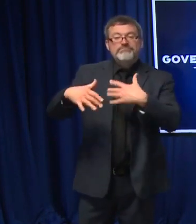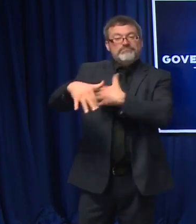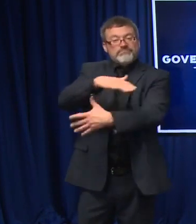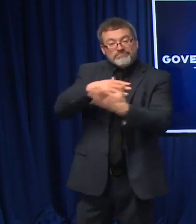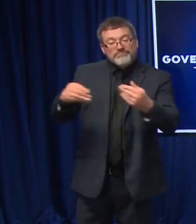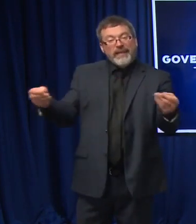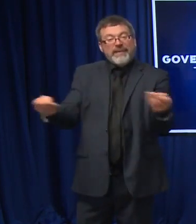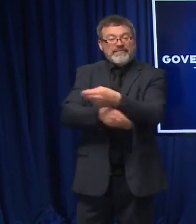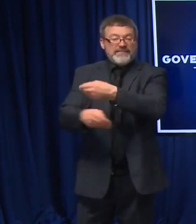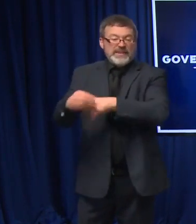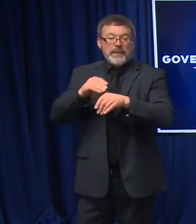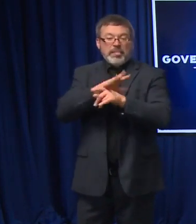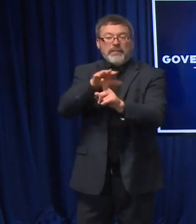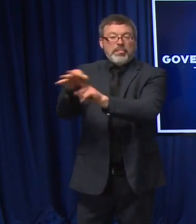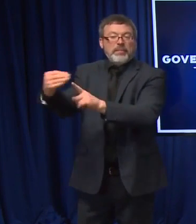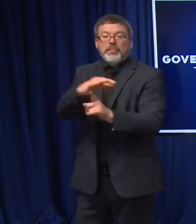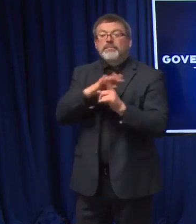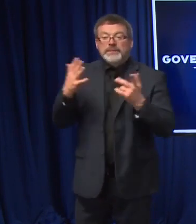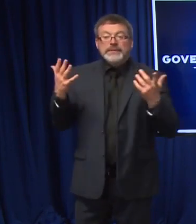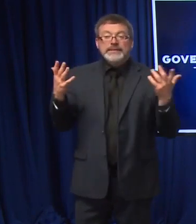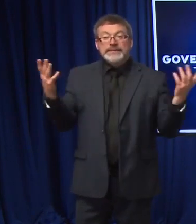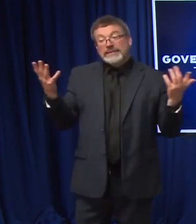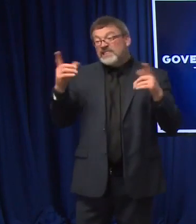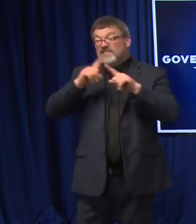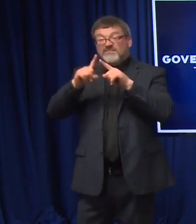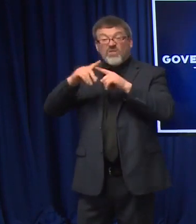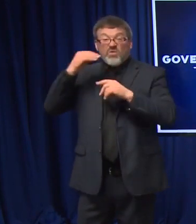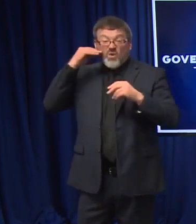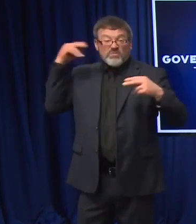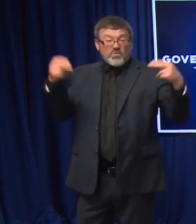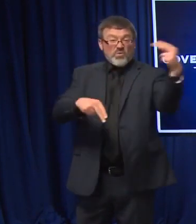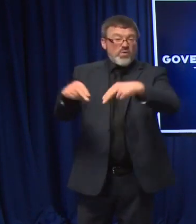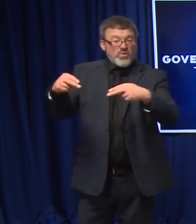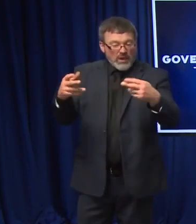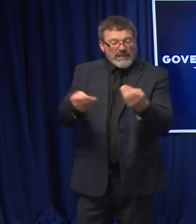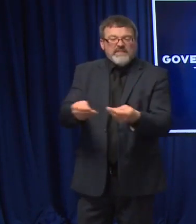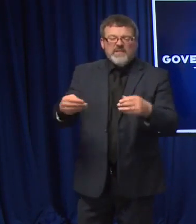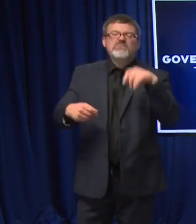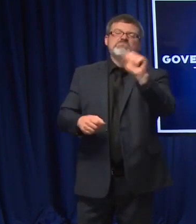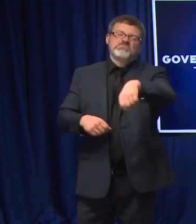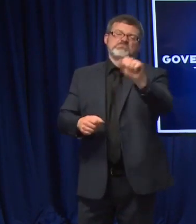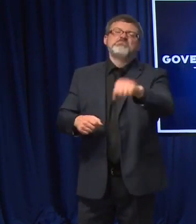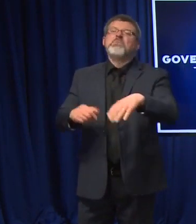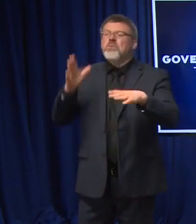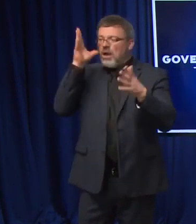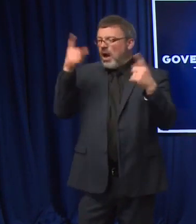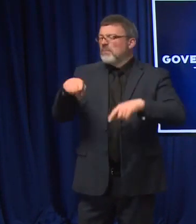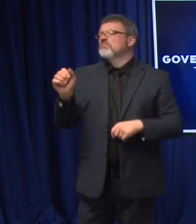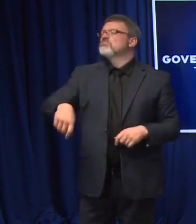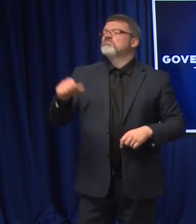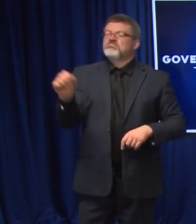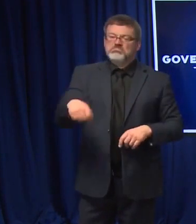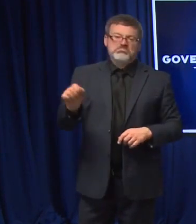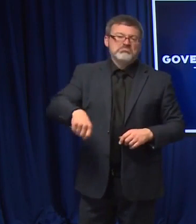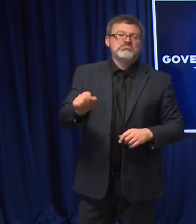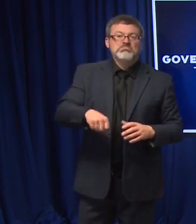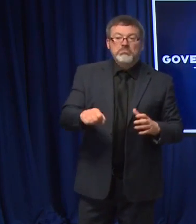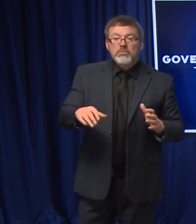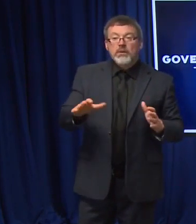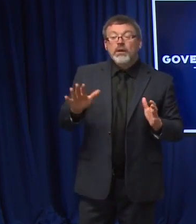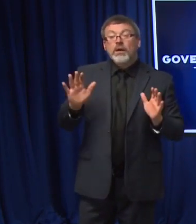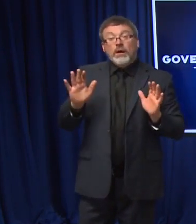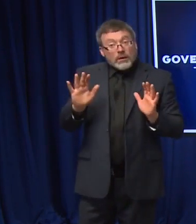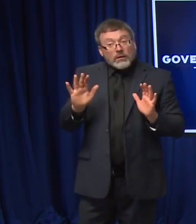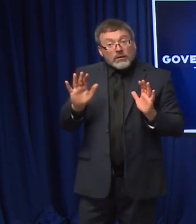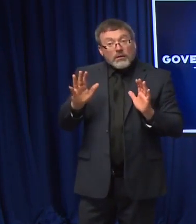households, from different, you know, states, from different communities, the risk is going to be there for COVID-19 to spread, especially with the Delta variant, which is,